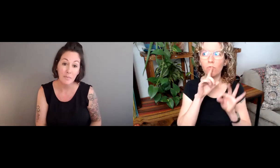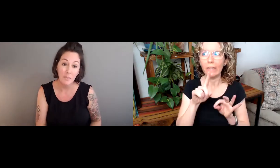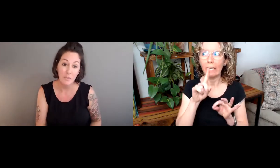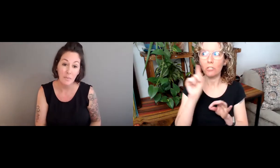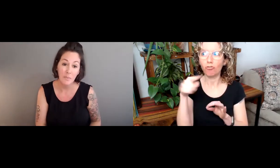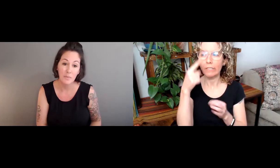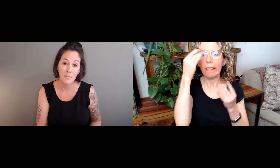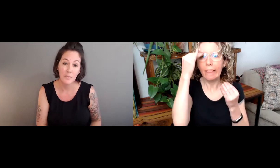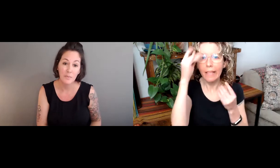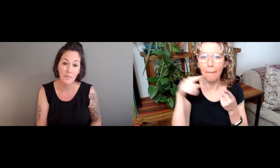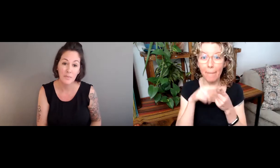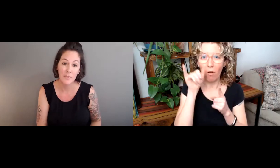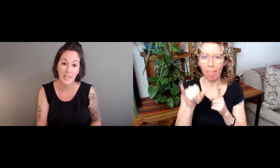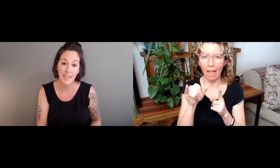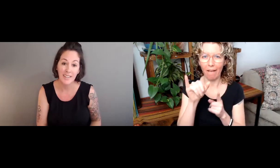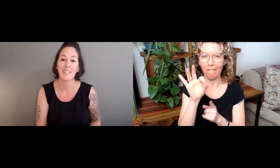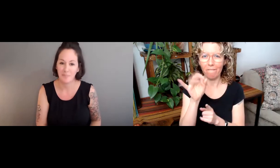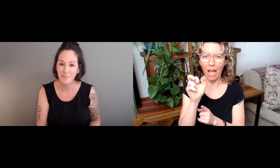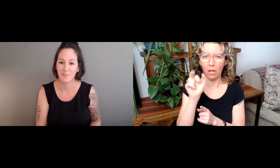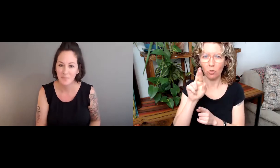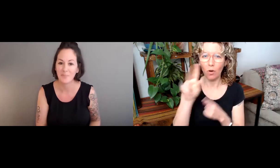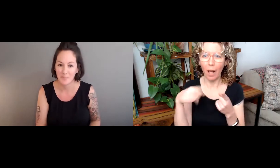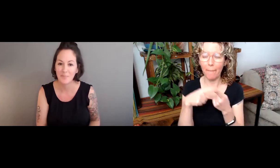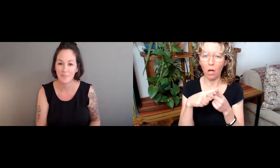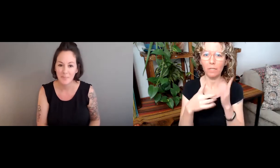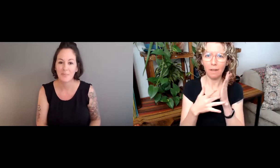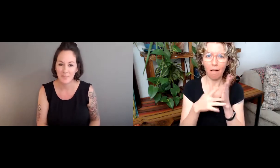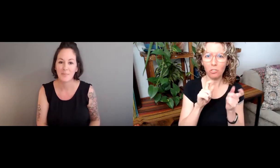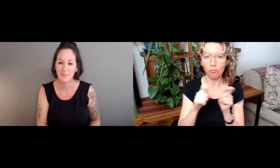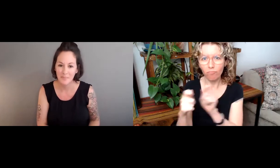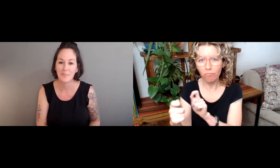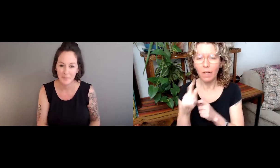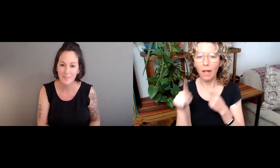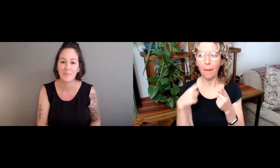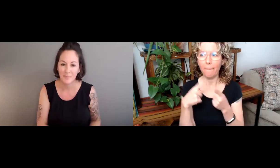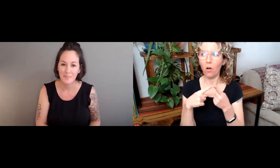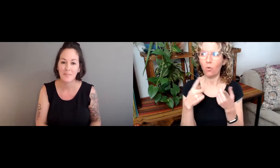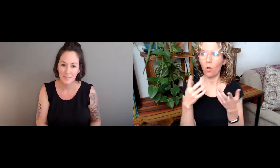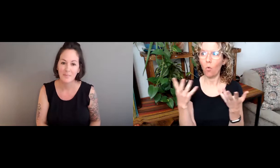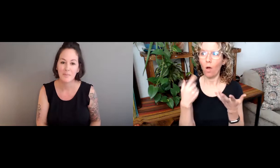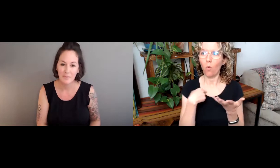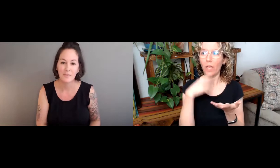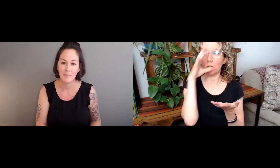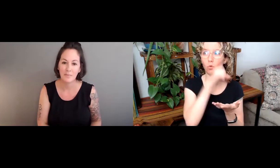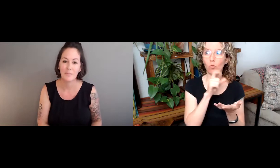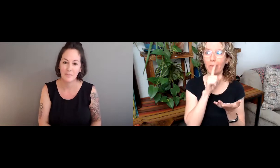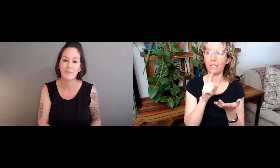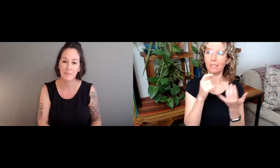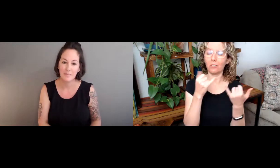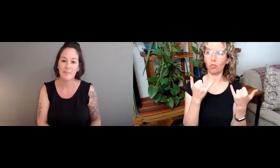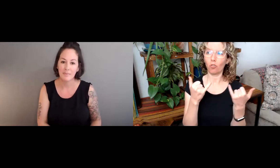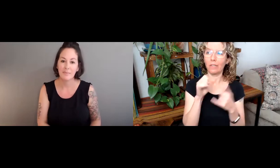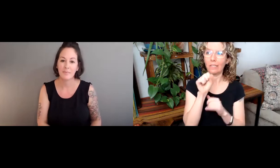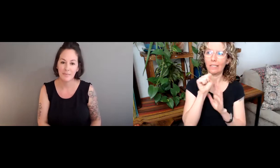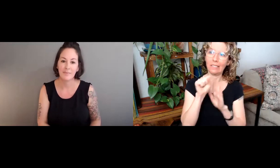community. I agree. And I think it's just even just important, important to be thinking about these factors, that technology changes